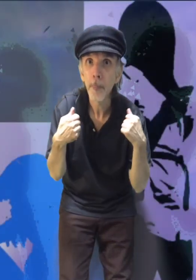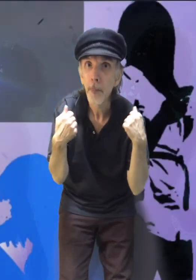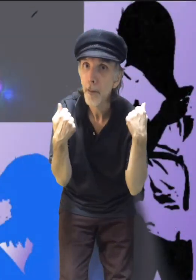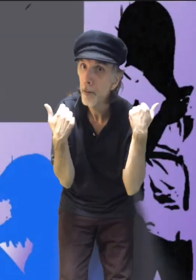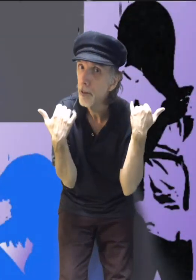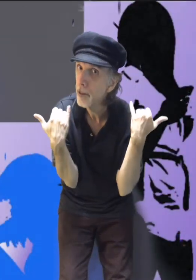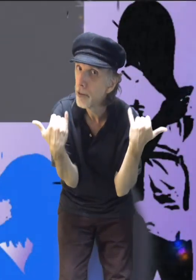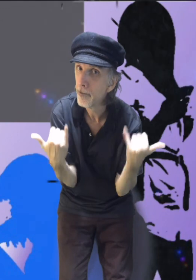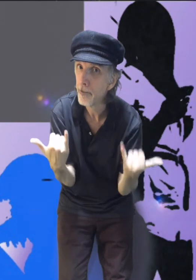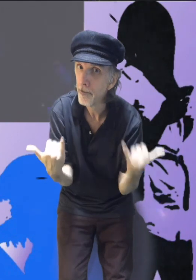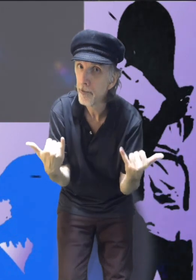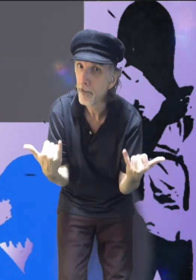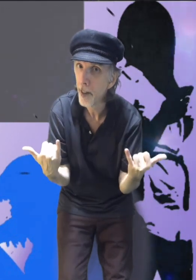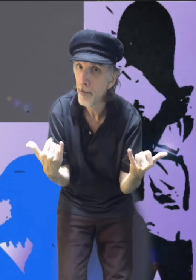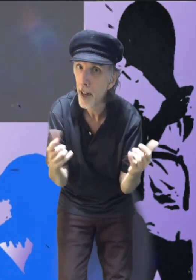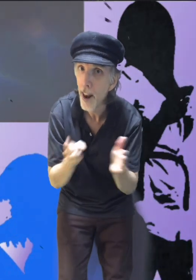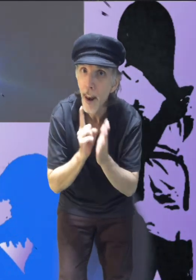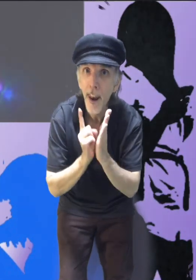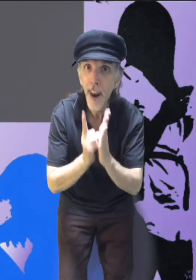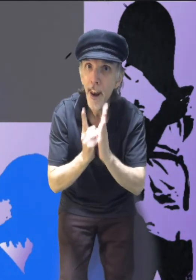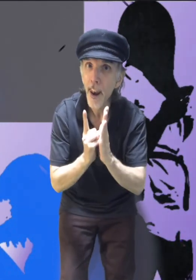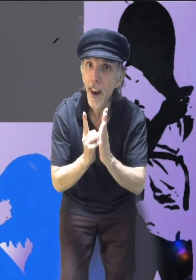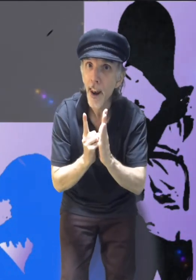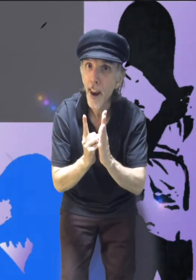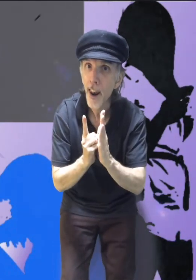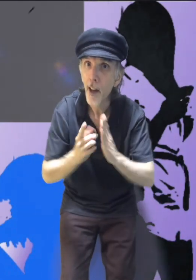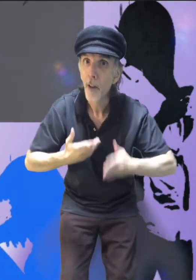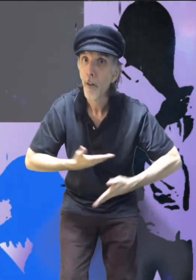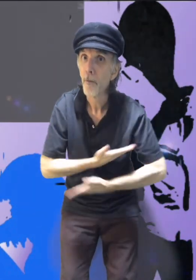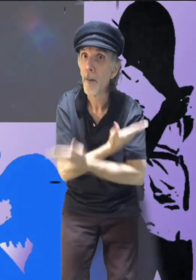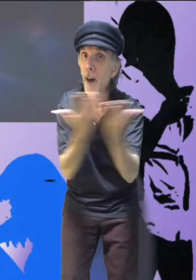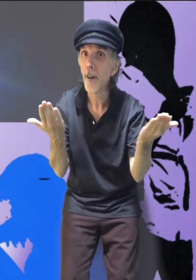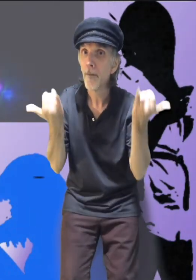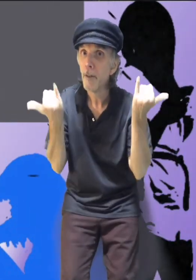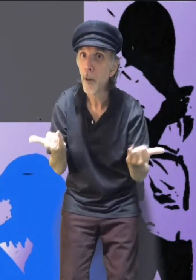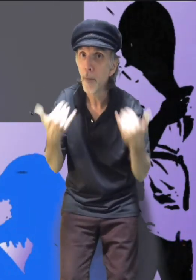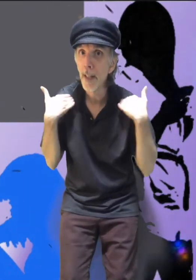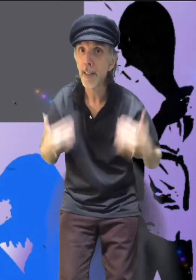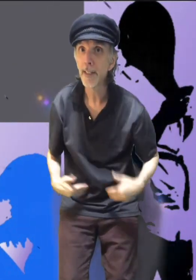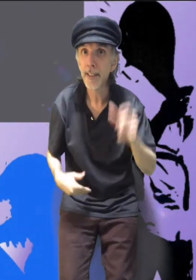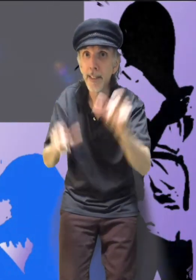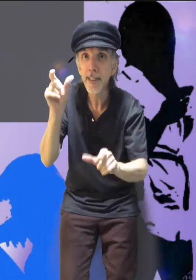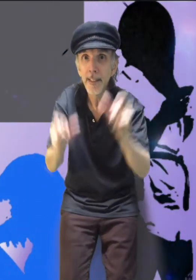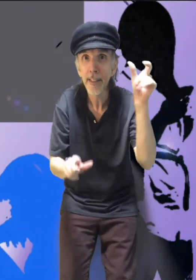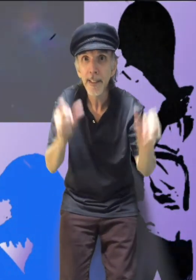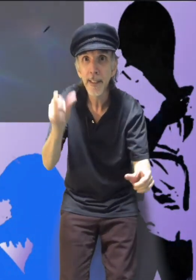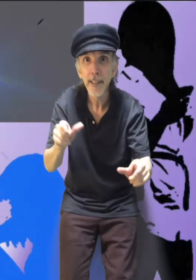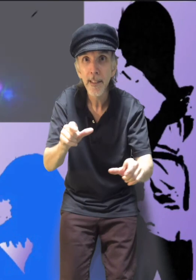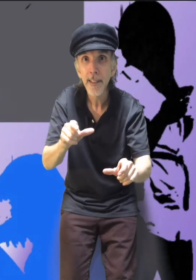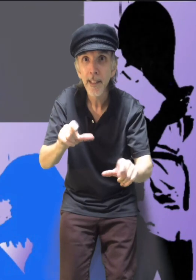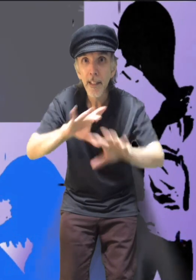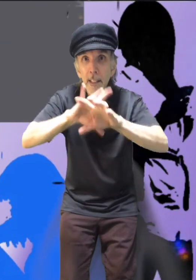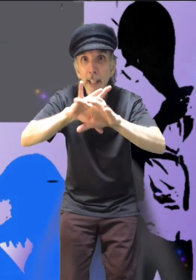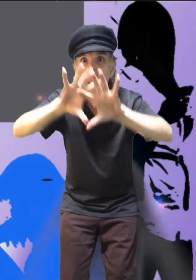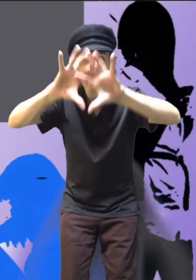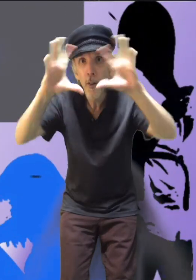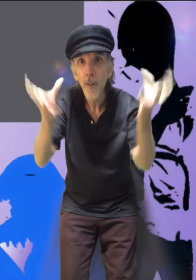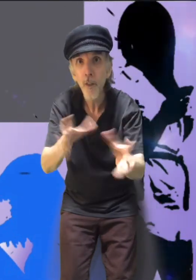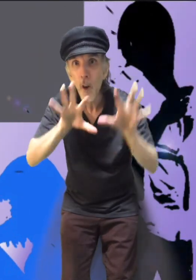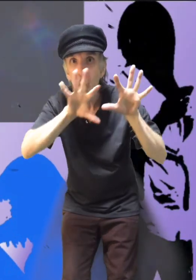Now, this moment, we modern humans are taking over the